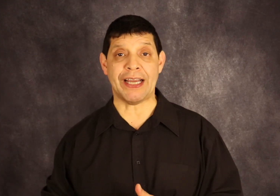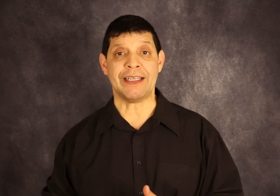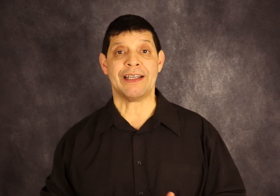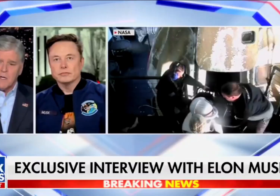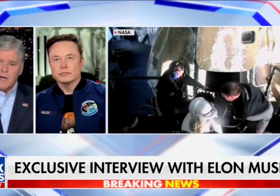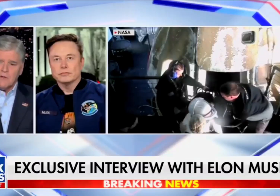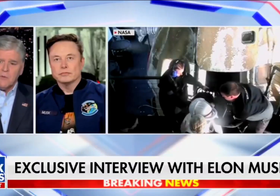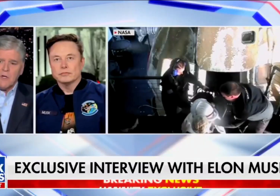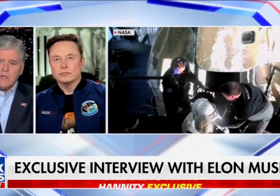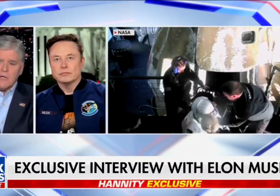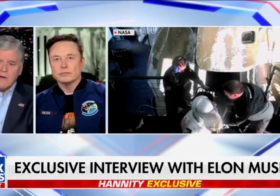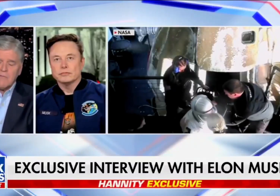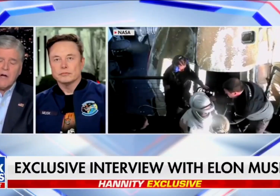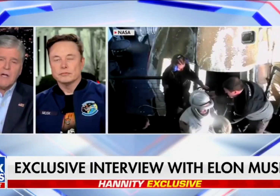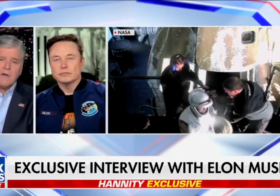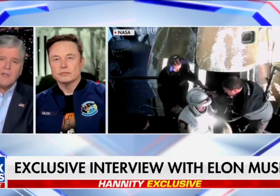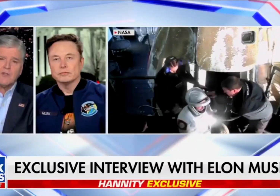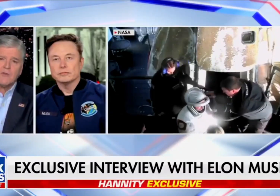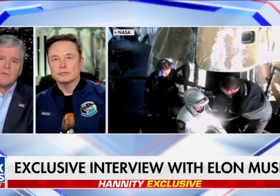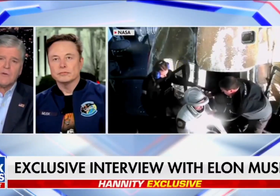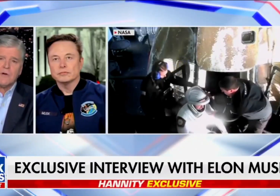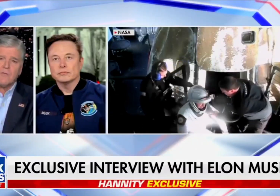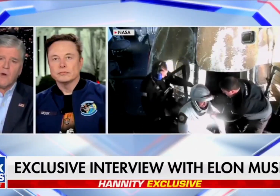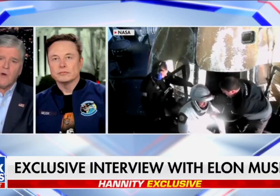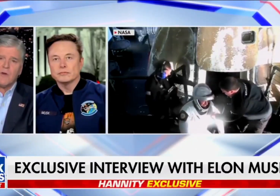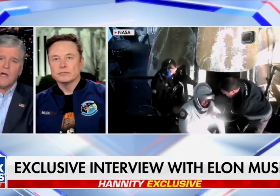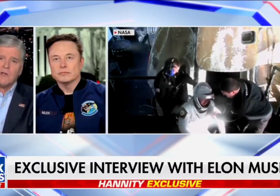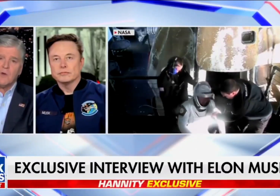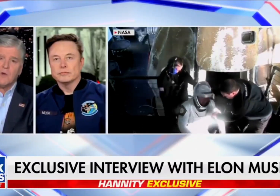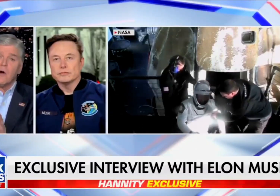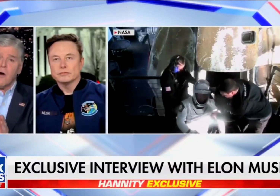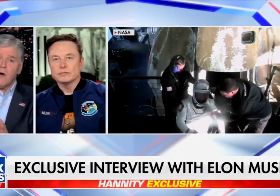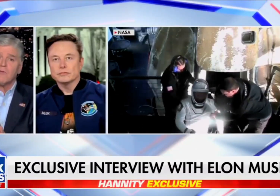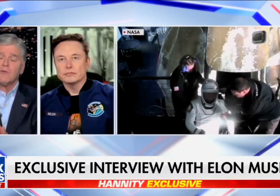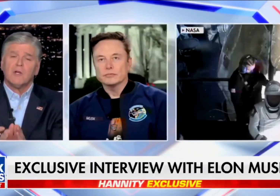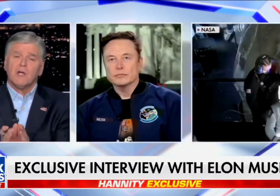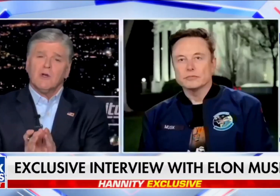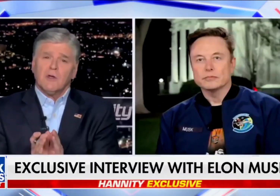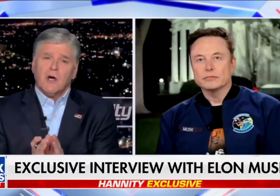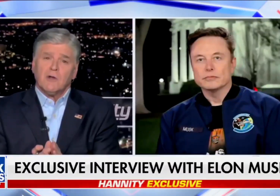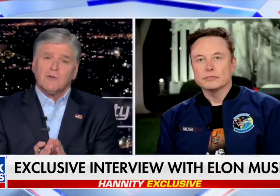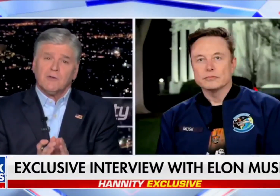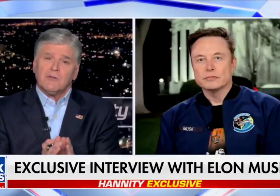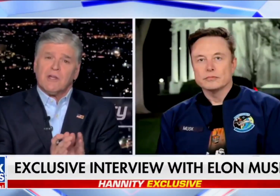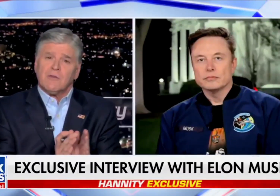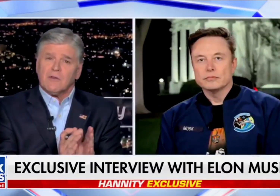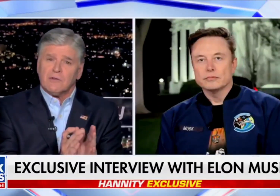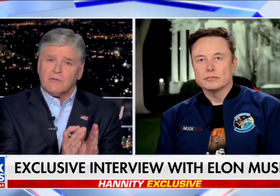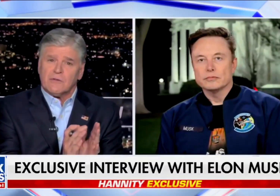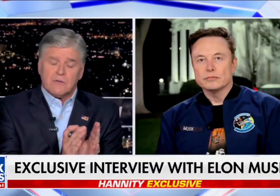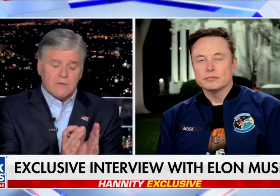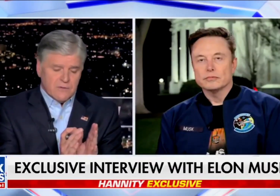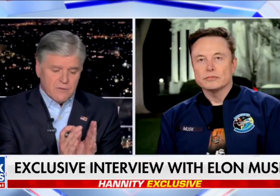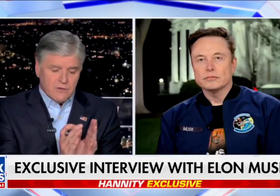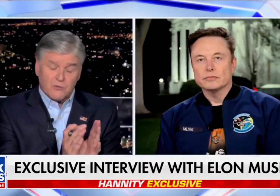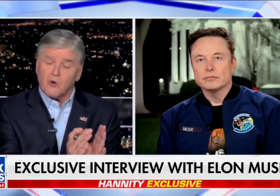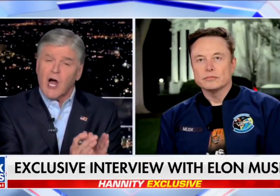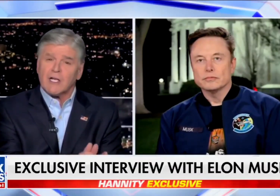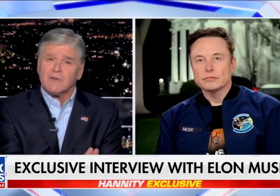Right. I just want to clarify on the issue of whether or not you had offered to send this this rocket